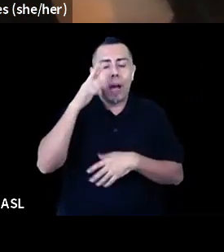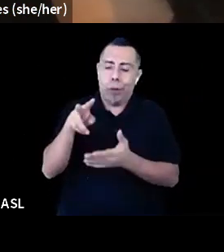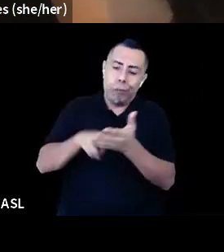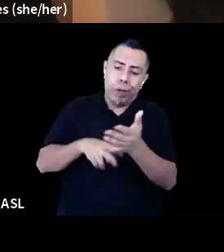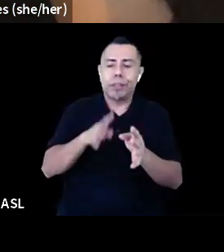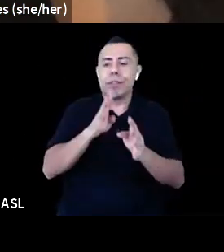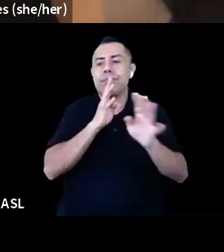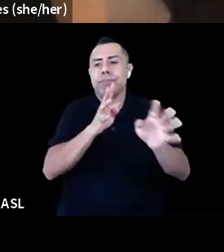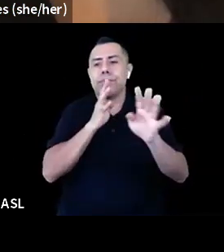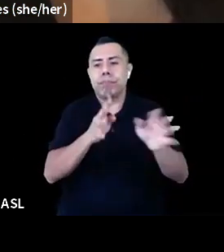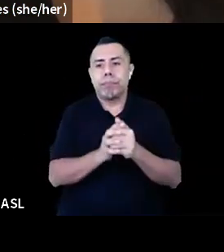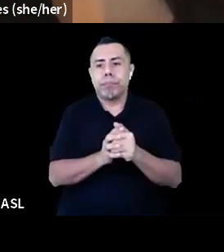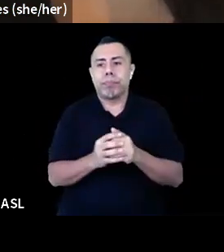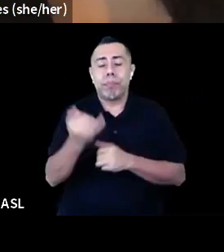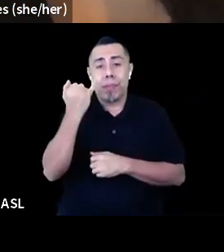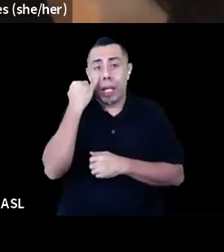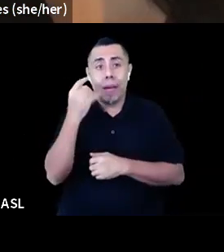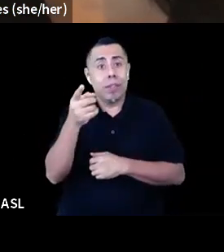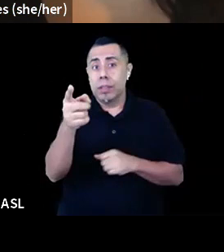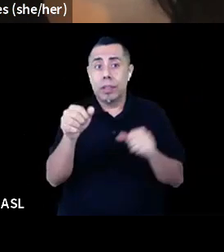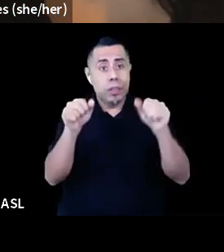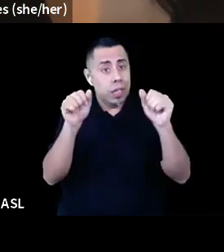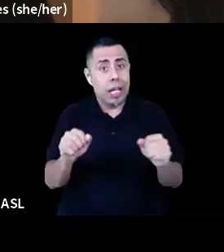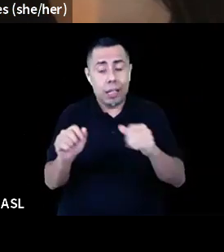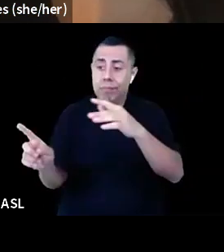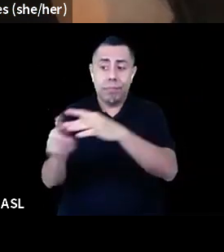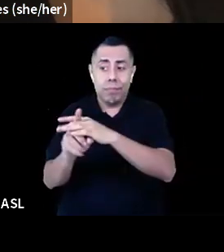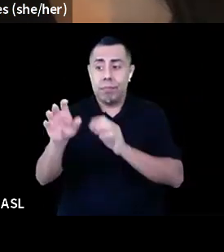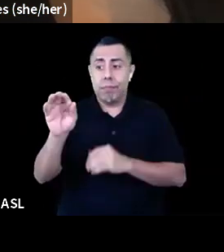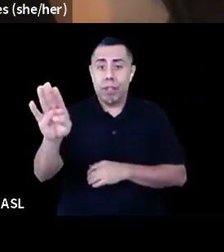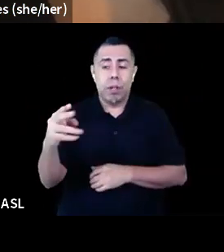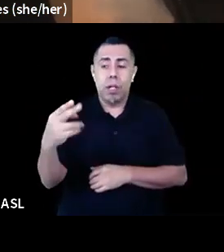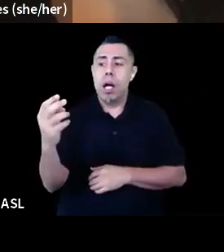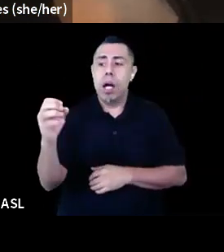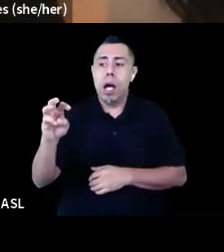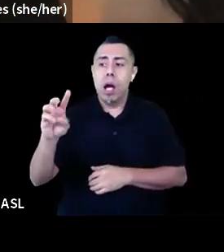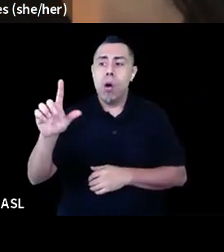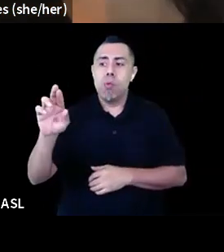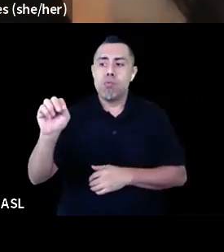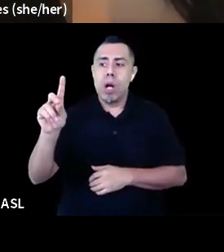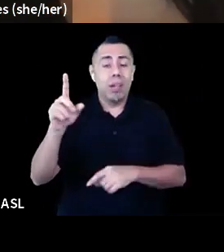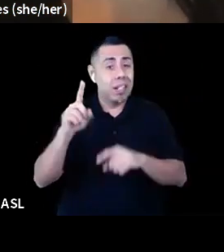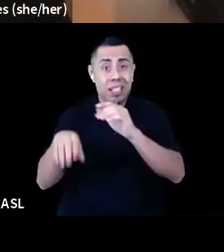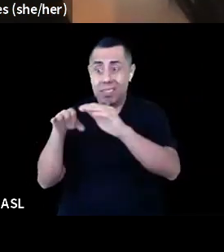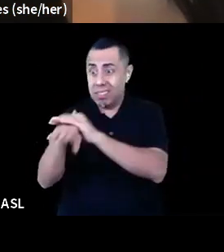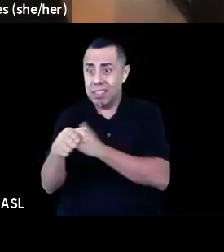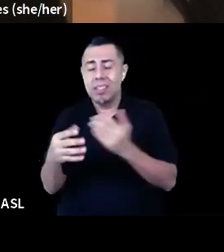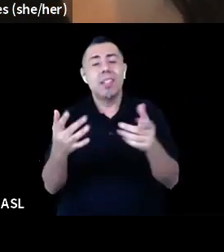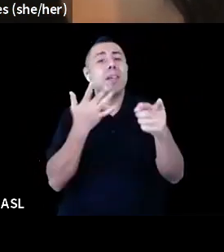And if you are unable to get on Facebook and view it on HowlRound and you want the link shared, please email us and I'll send them to you. And